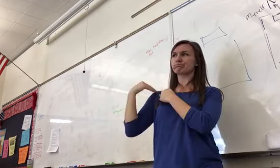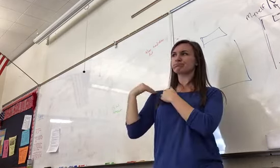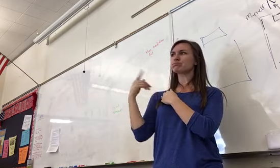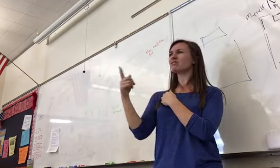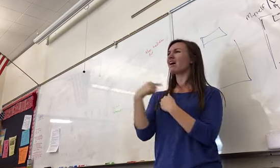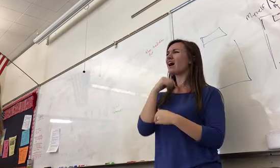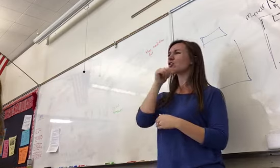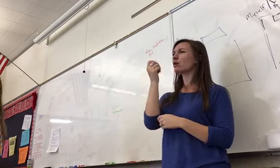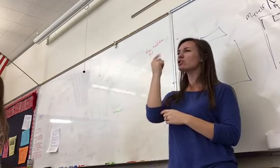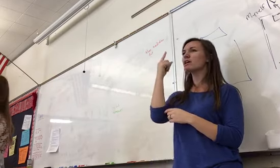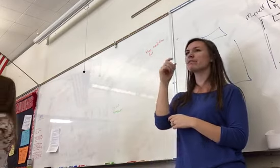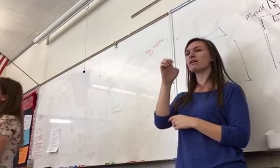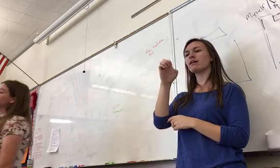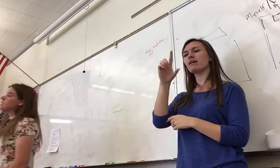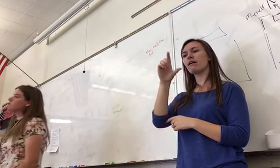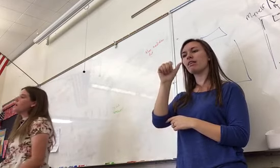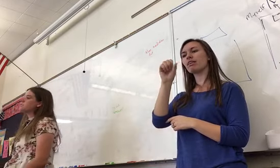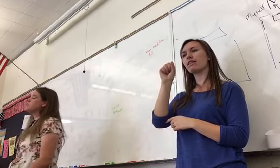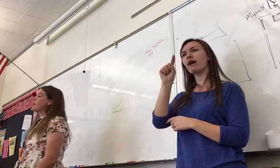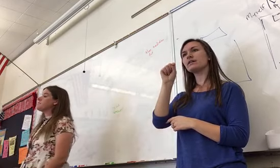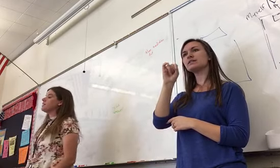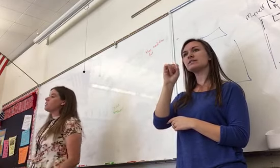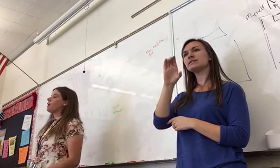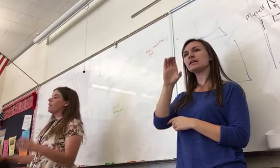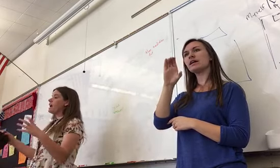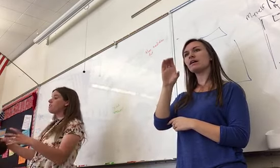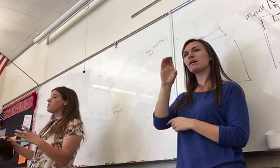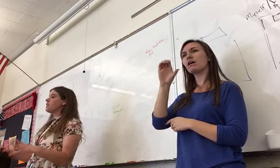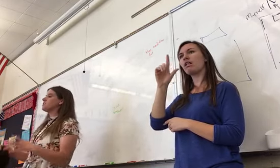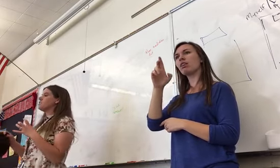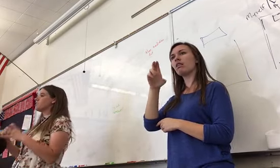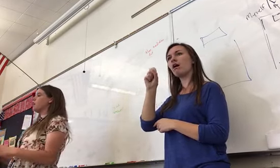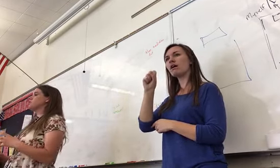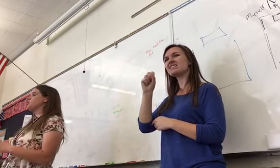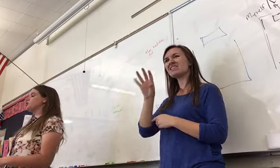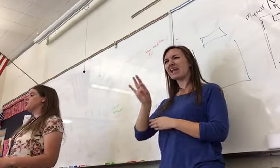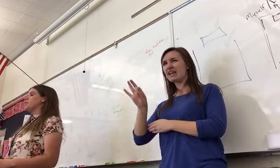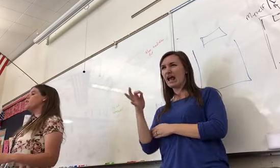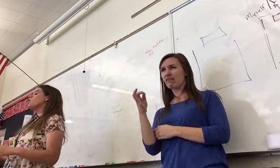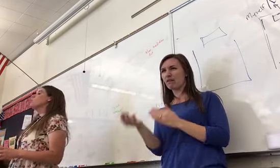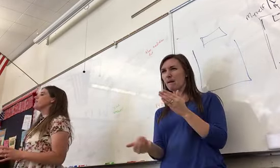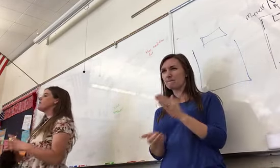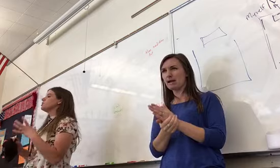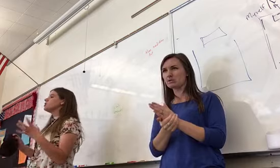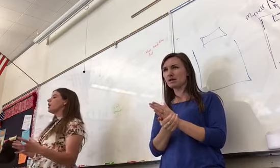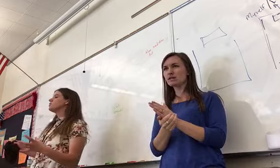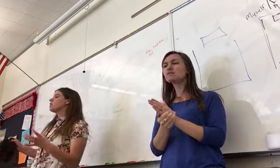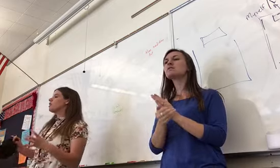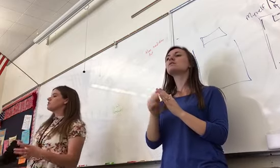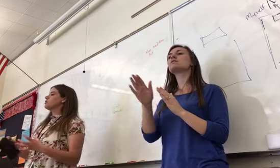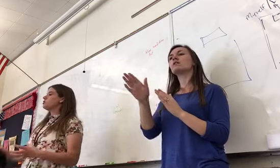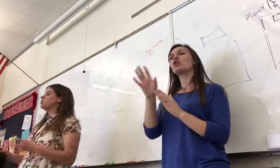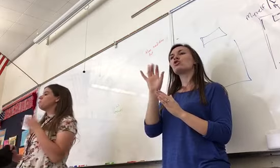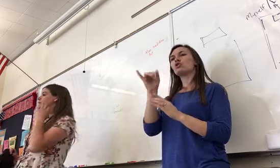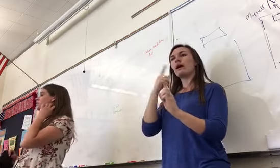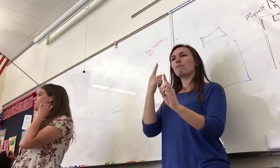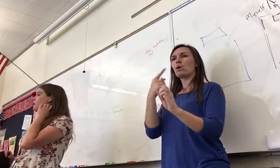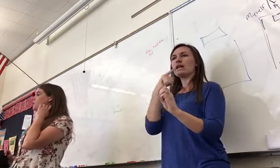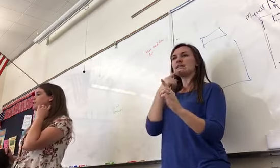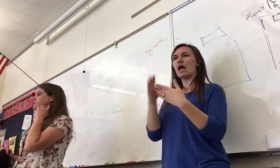United States. Yeah, so the elastic clause is the idea that not everything is in the Constitution. We can adjust our Constitution based on our modern day